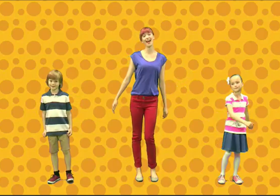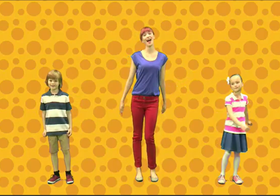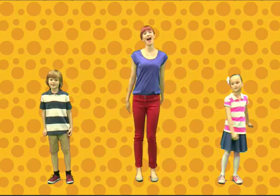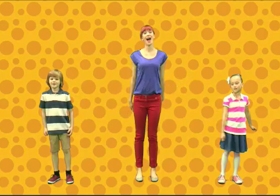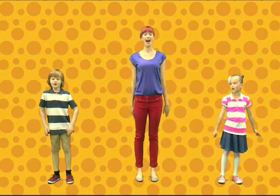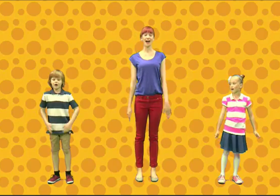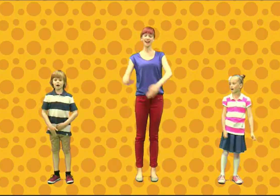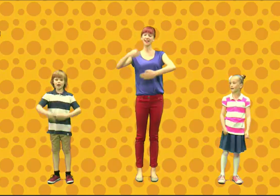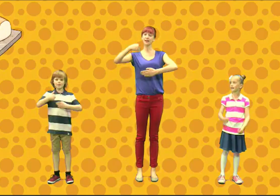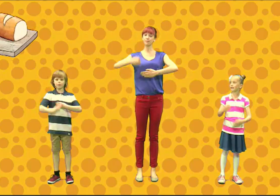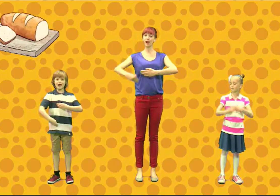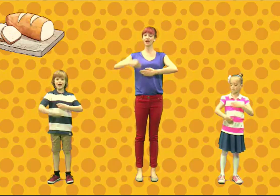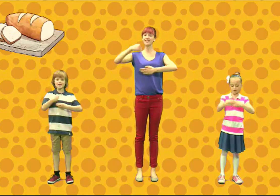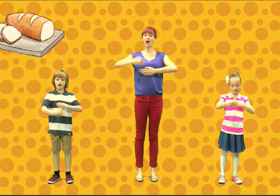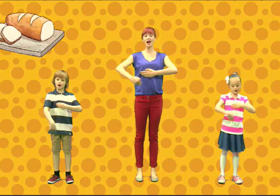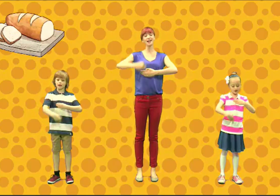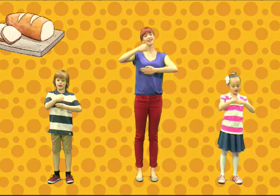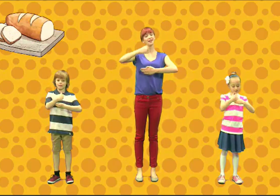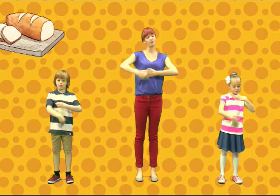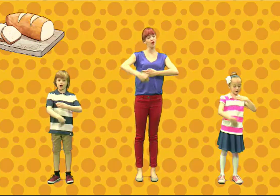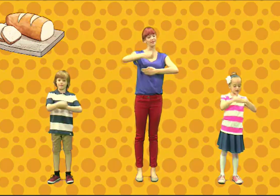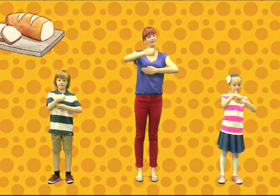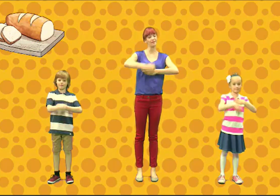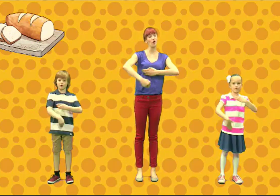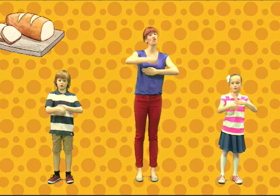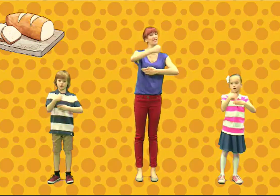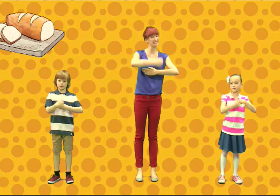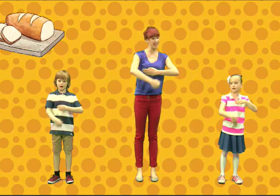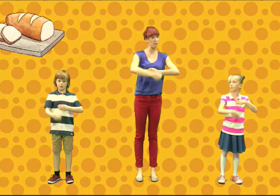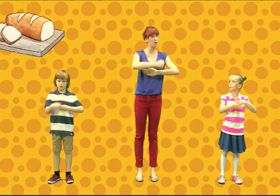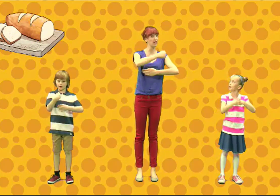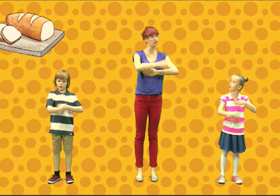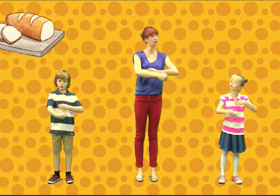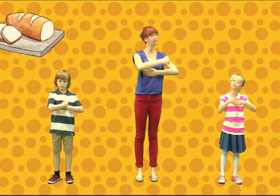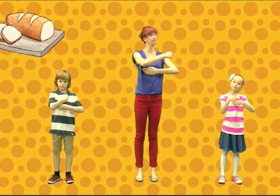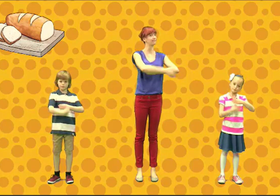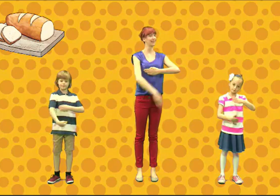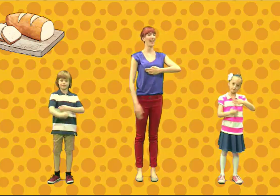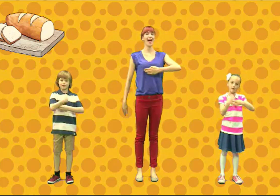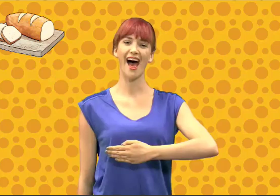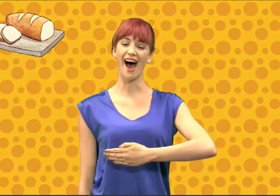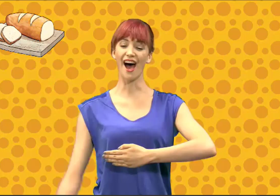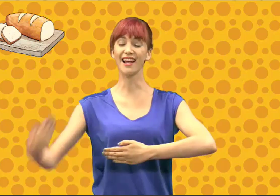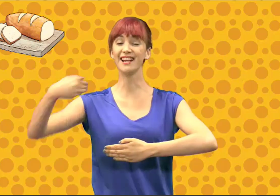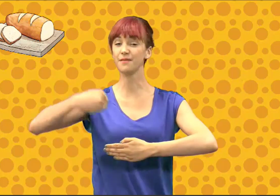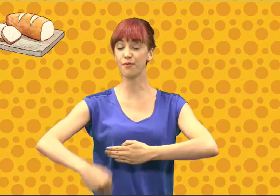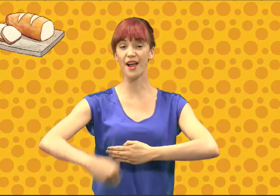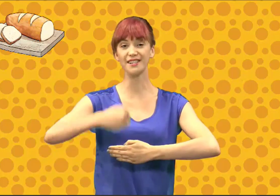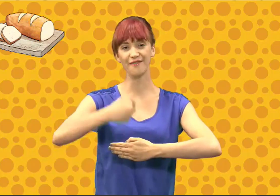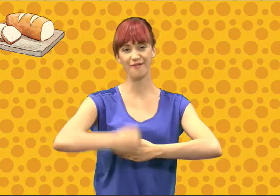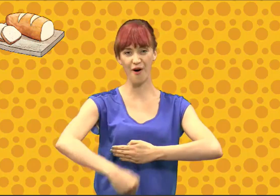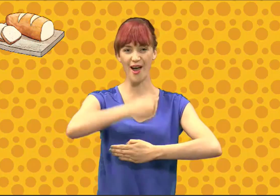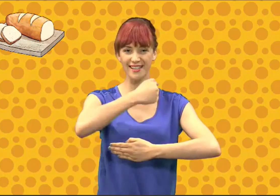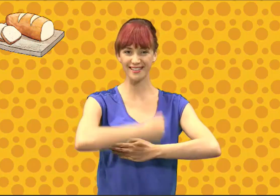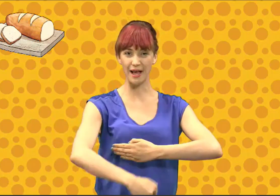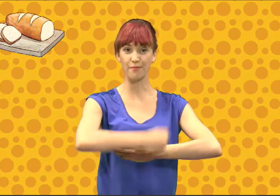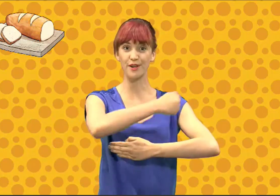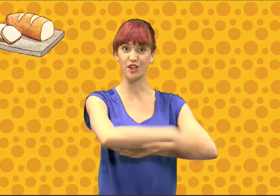I need bread, I need bread for a sandwich I need bread for a sandwich,